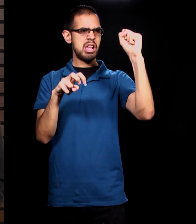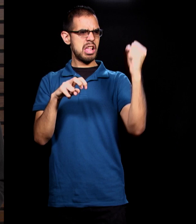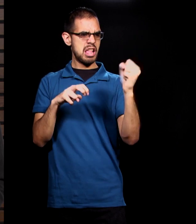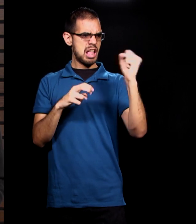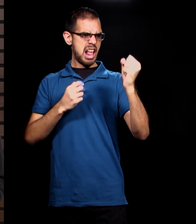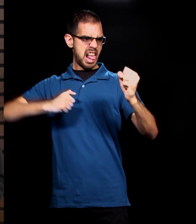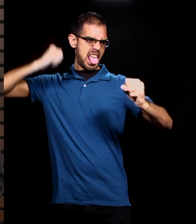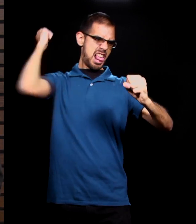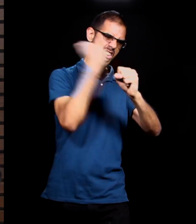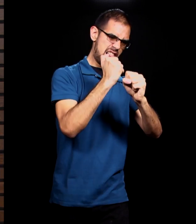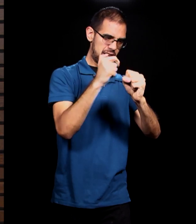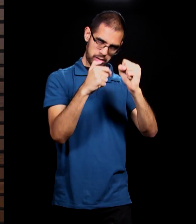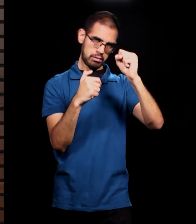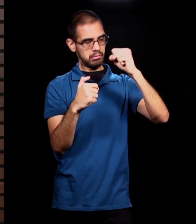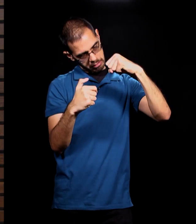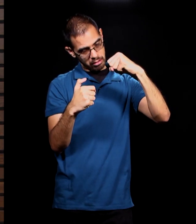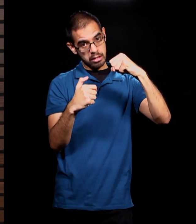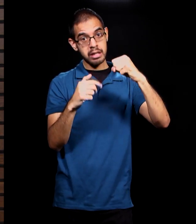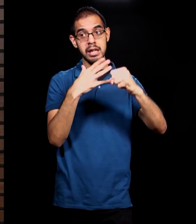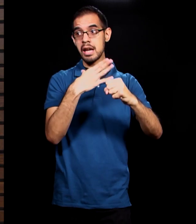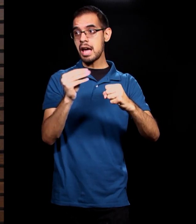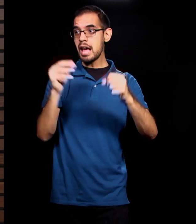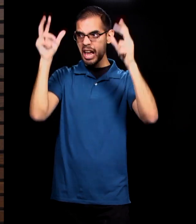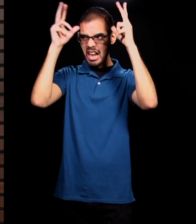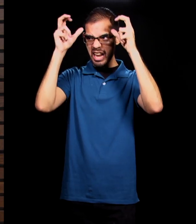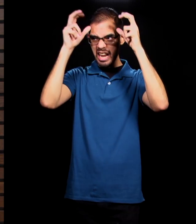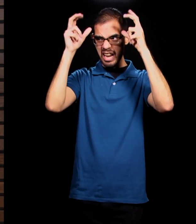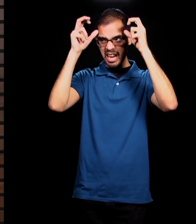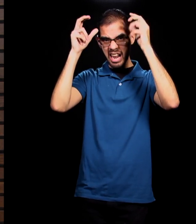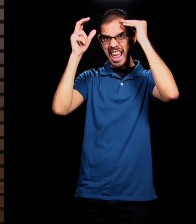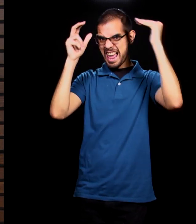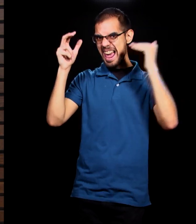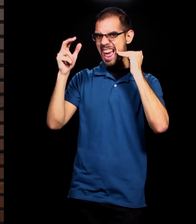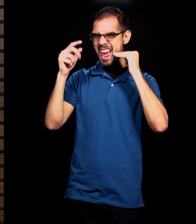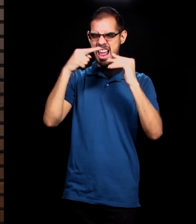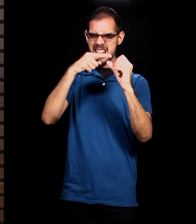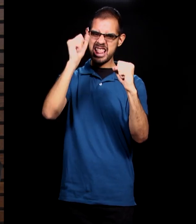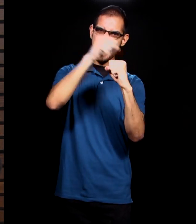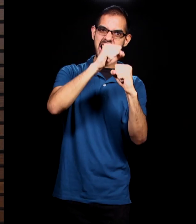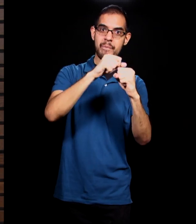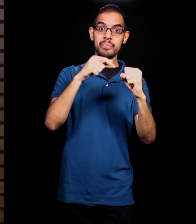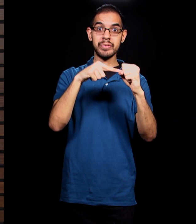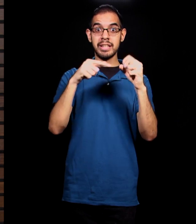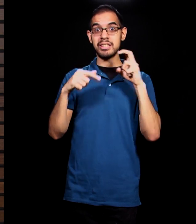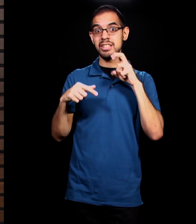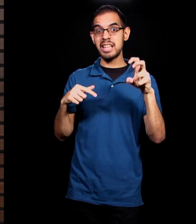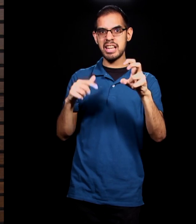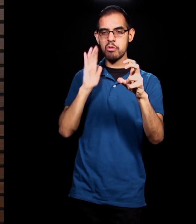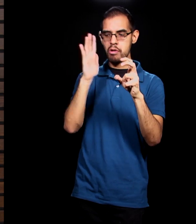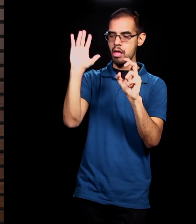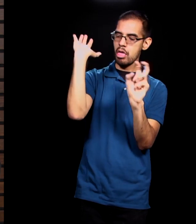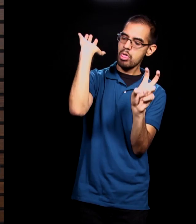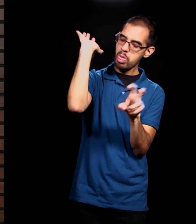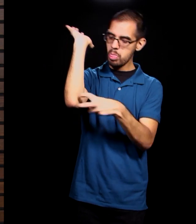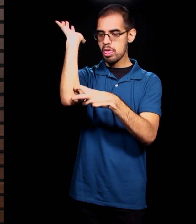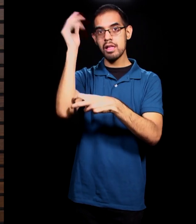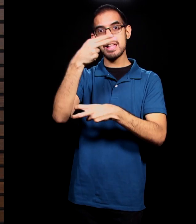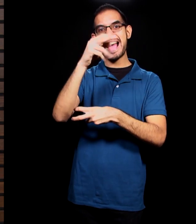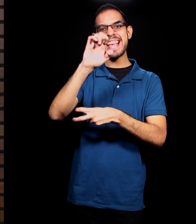his heel. This first gospel that Adam and Eve, they would have children and their children would have children. And there would